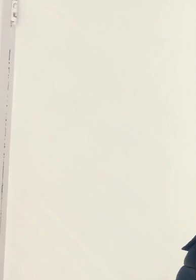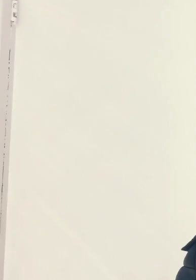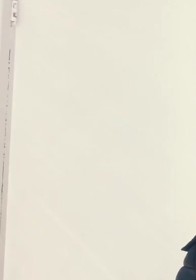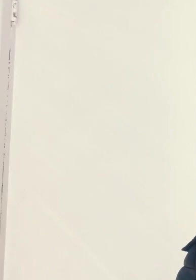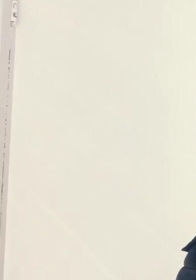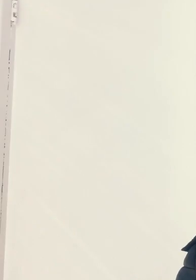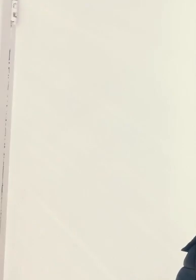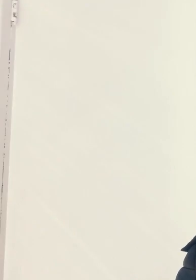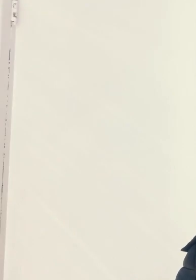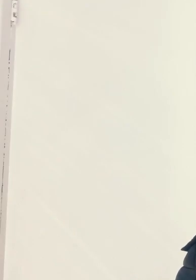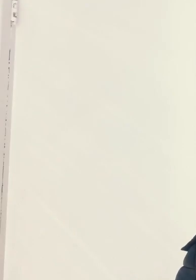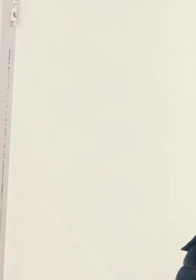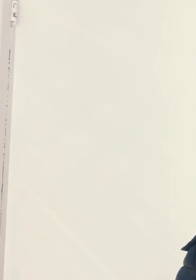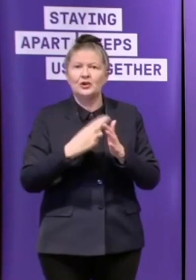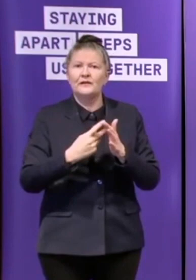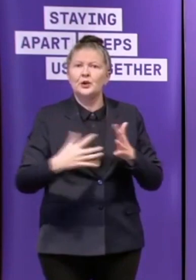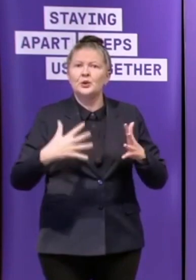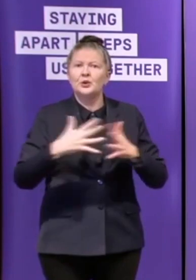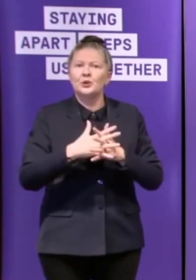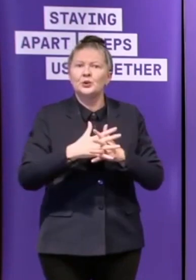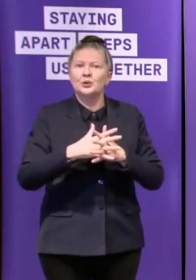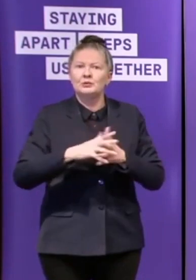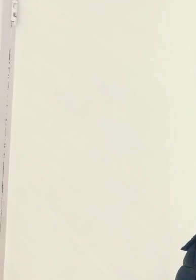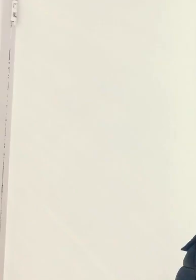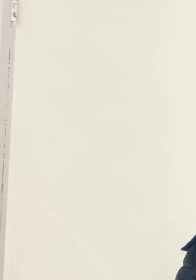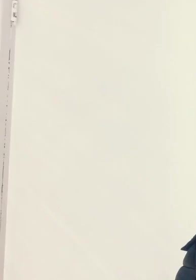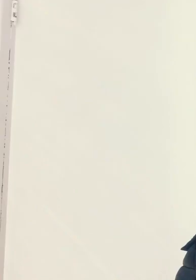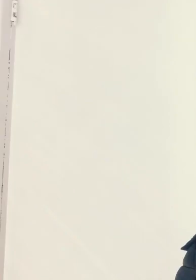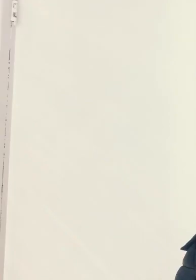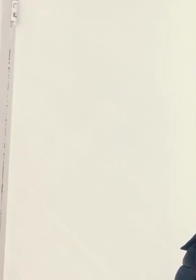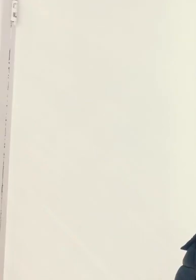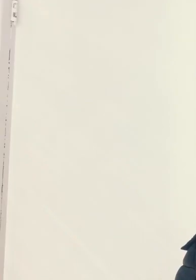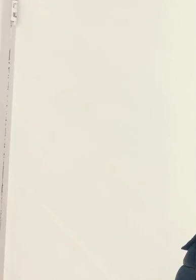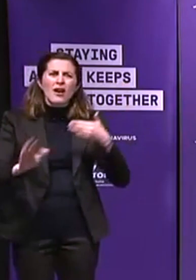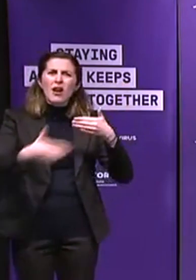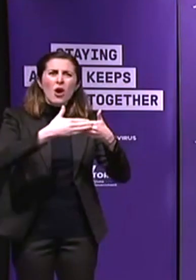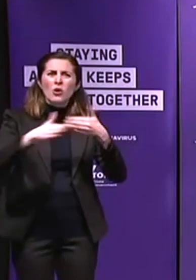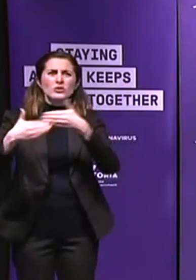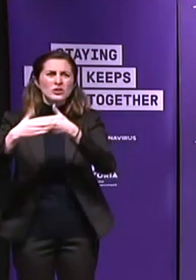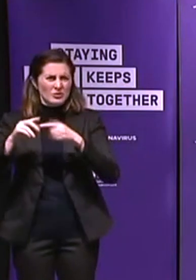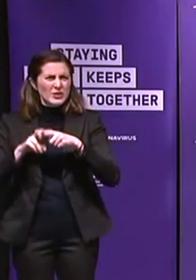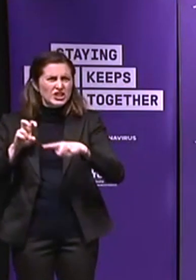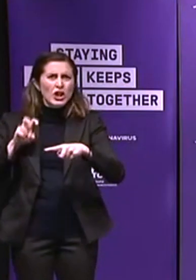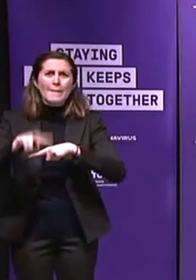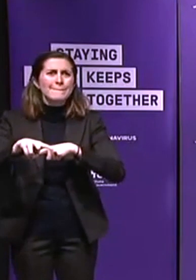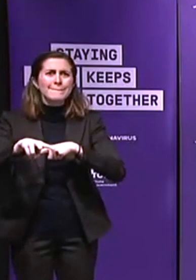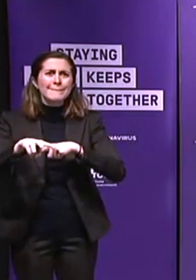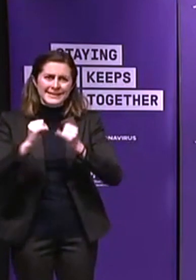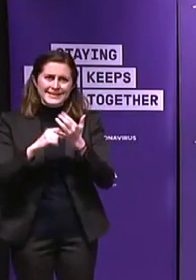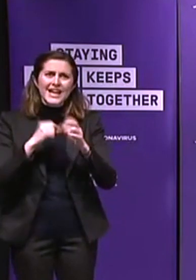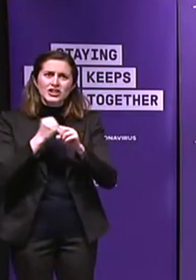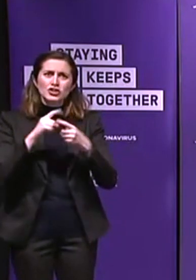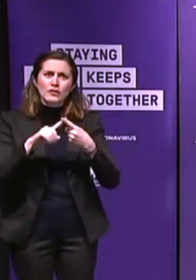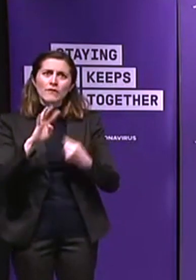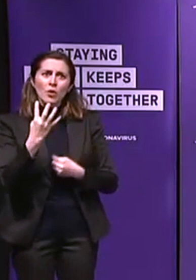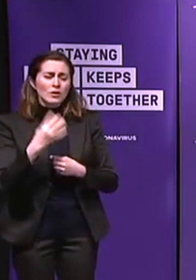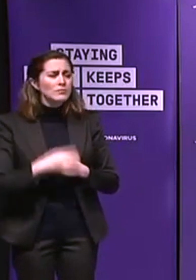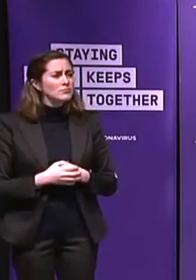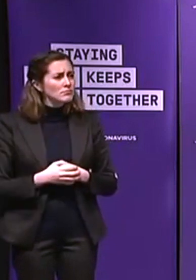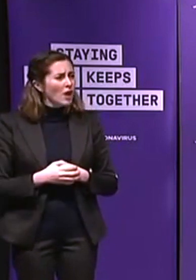again. Noah says you locked him in his room. This is a strategy that's worked. But he's 18 years old. As difficult as these decisions are,